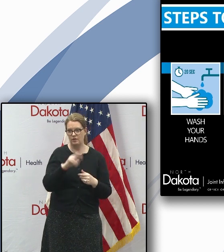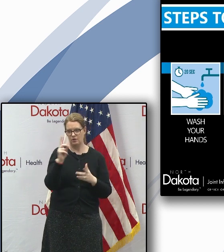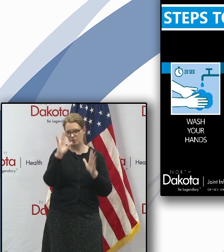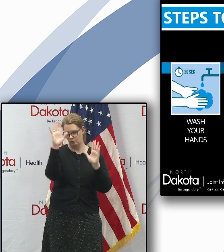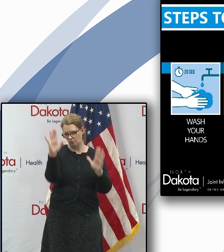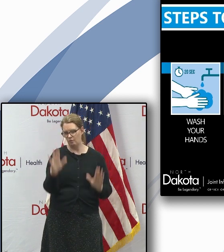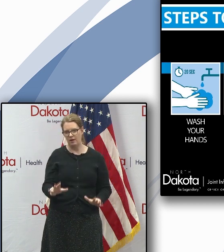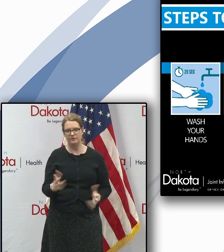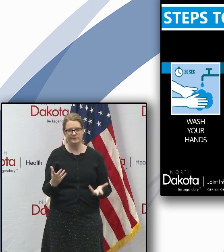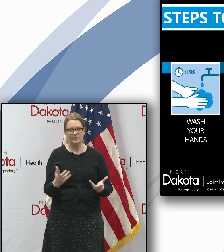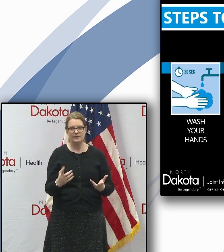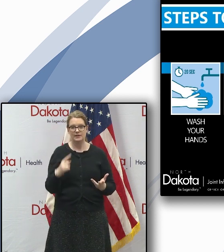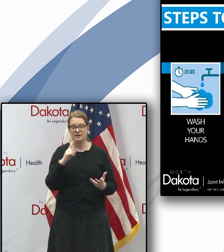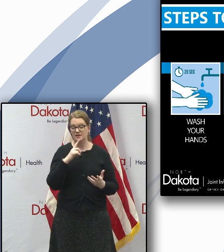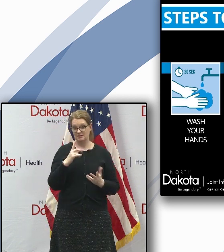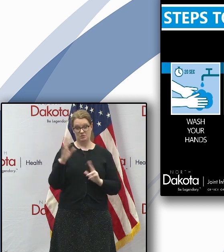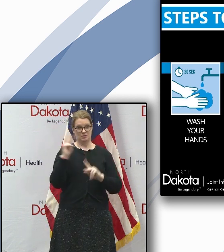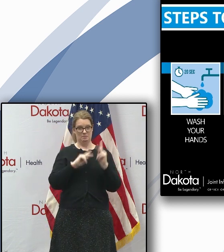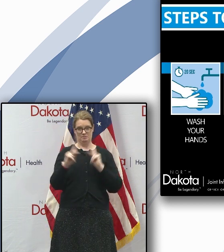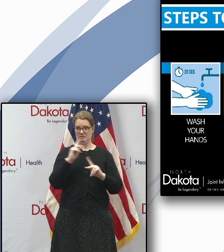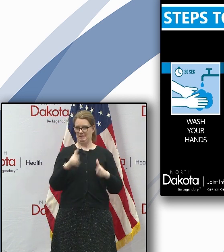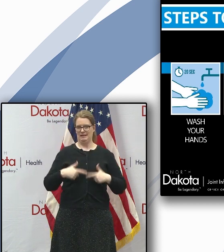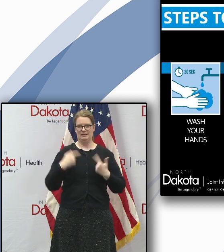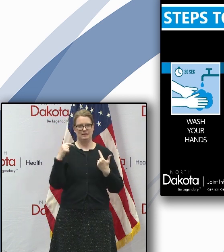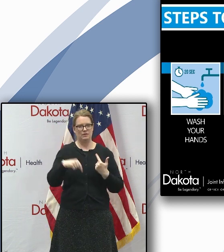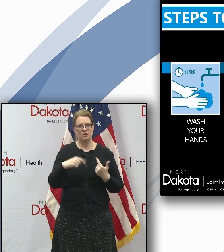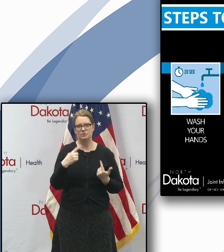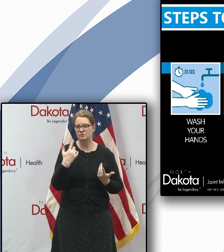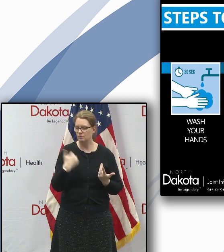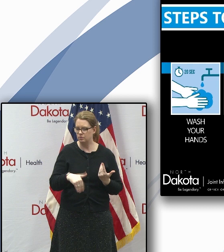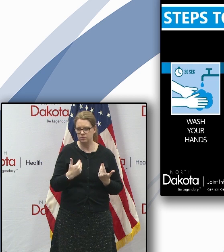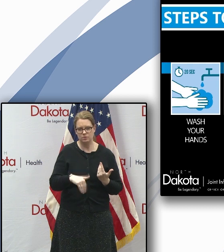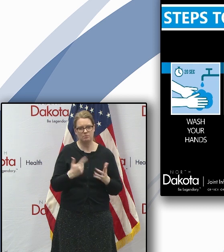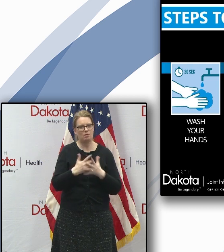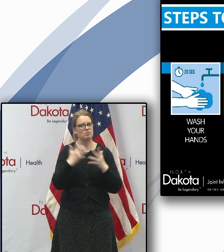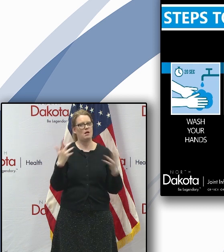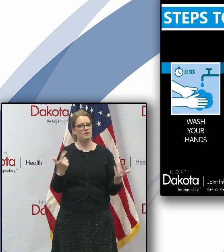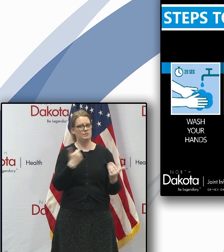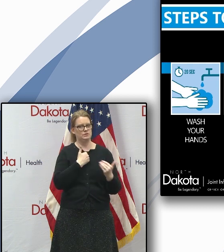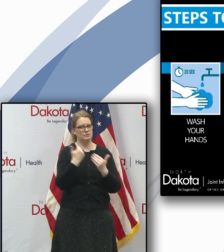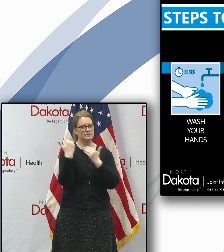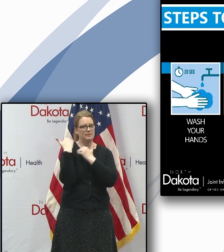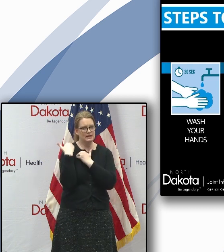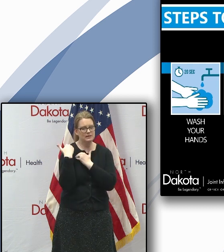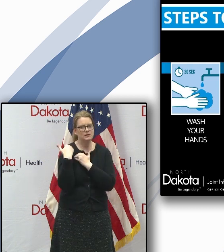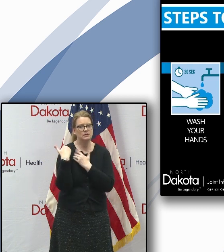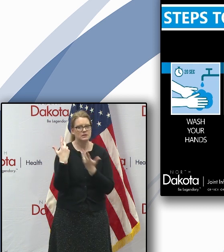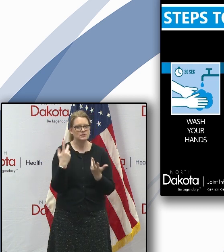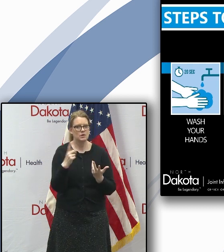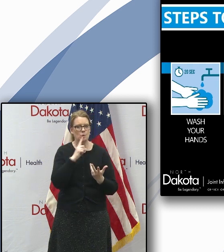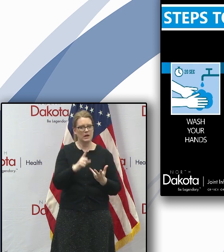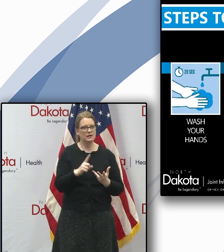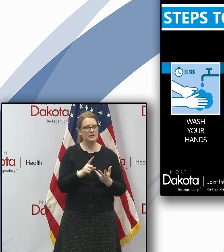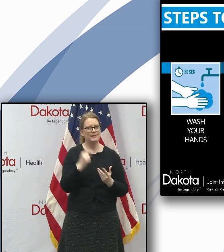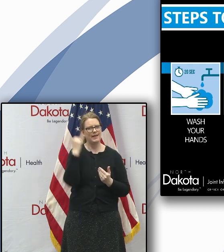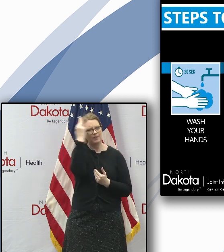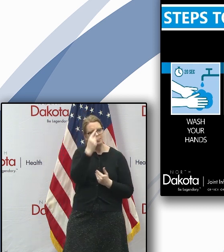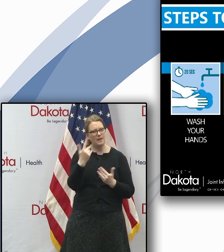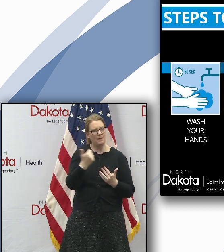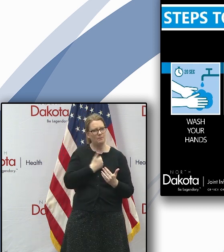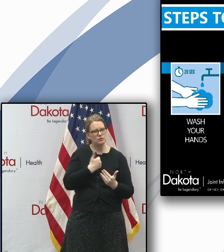which is the people that have lived here have always exhibited tremendous personal responsibility and so as we think about that again